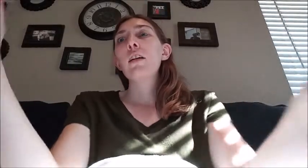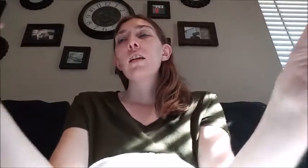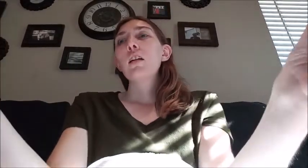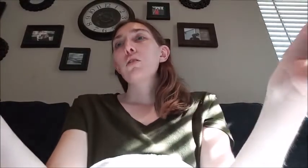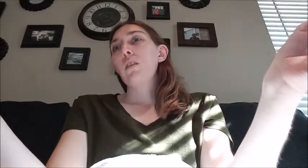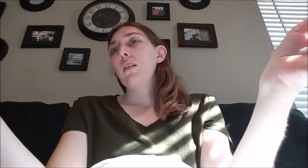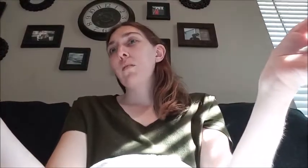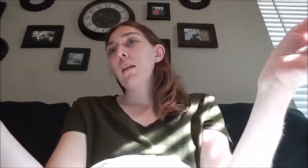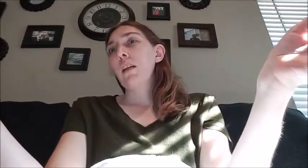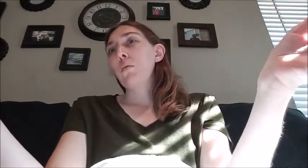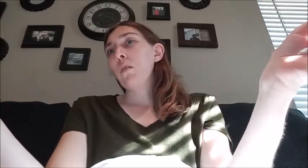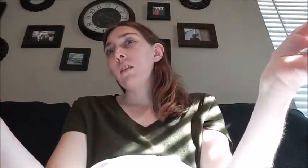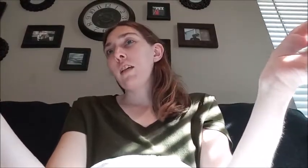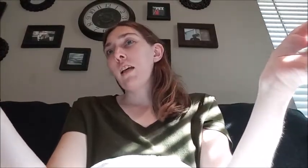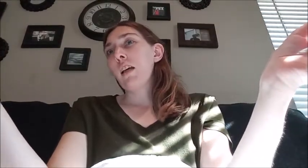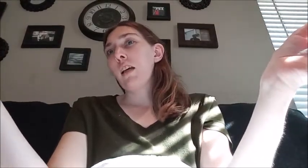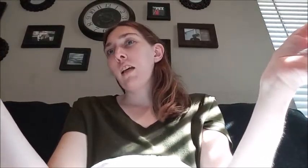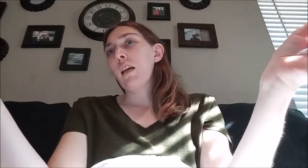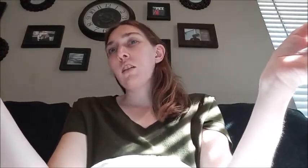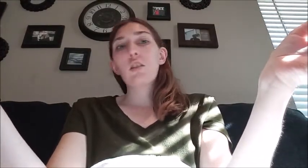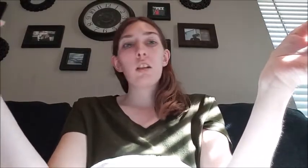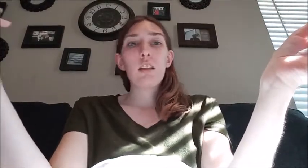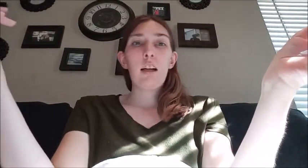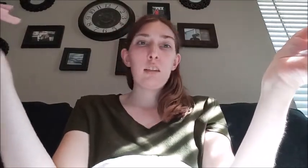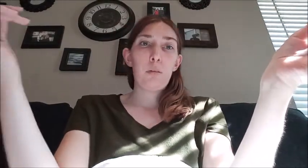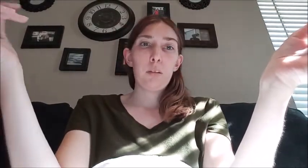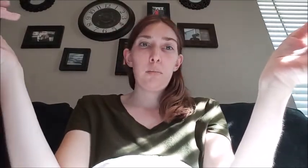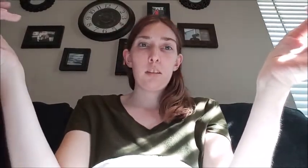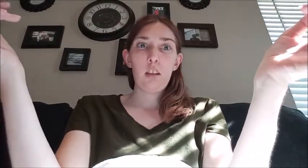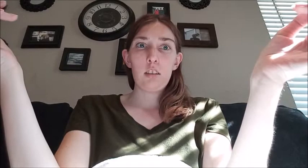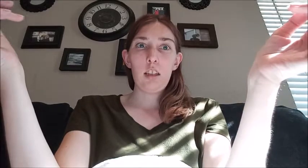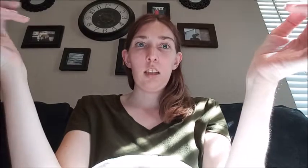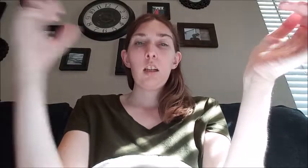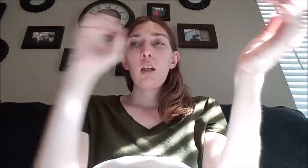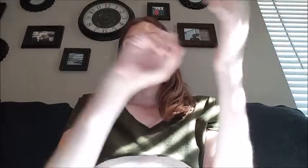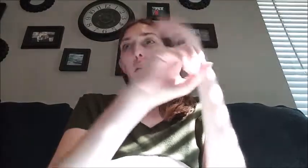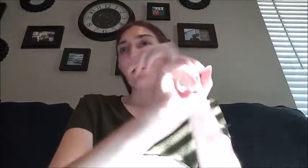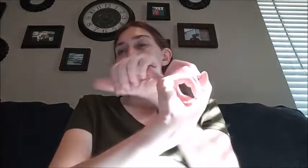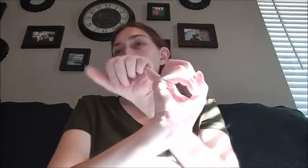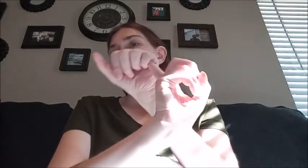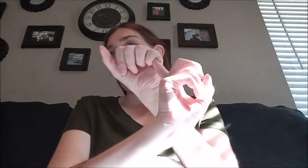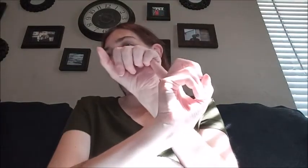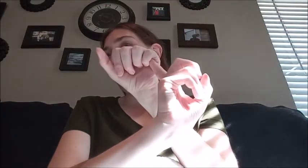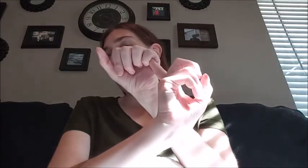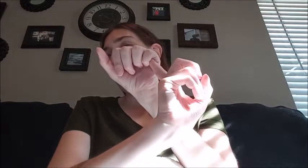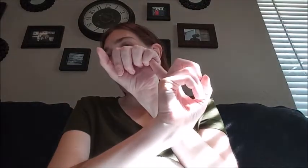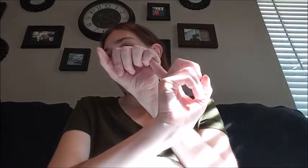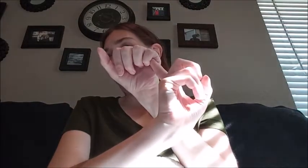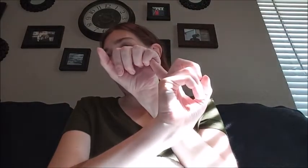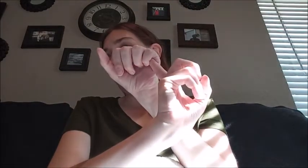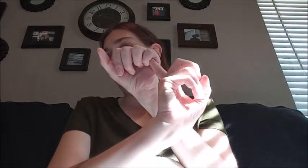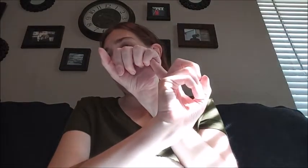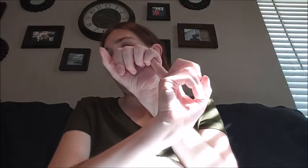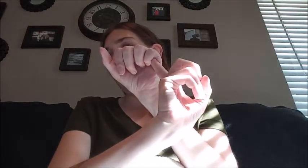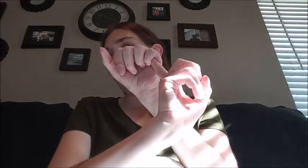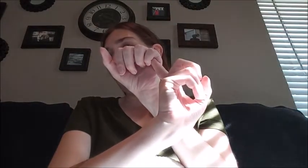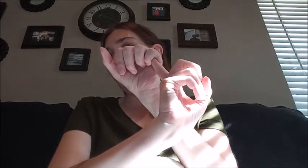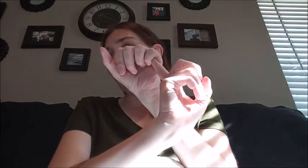so what I ended up getting was a grande iced pumpkin spice latte with just one shot of espresso and then I also